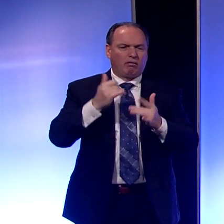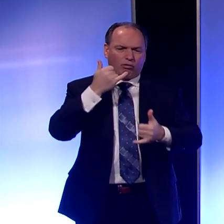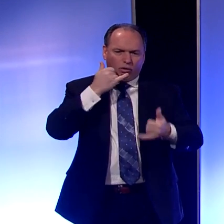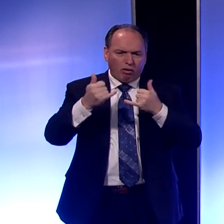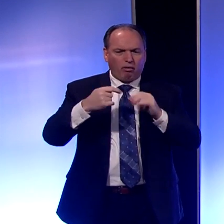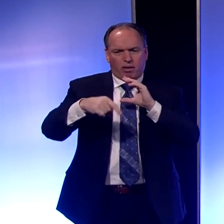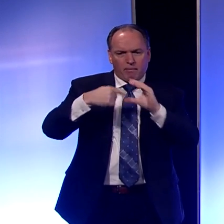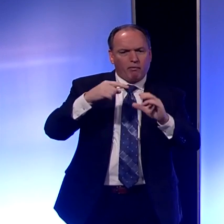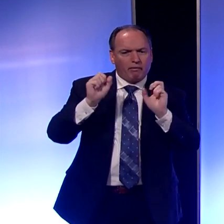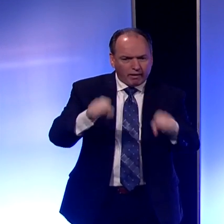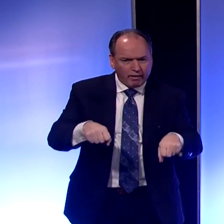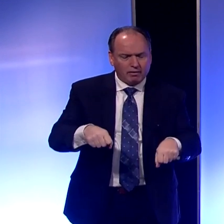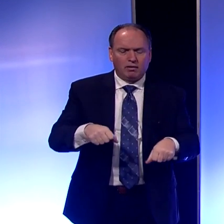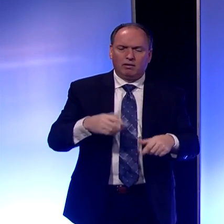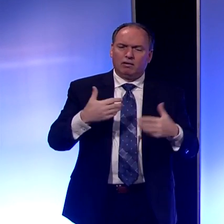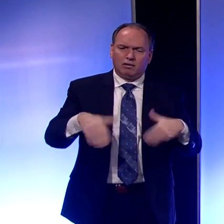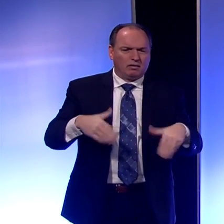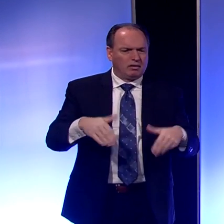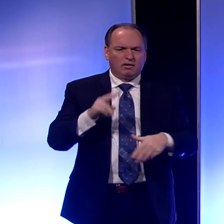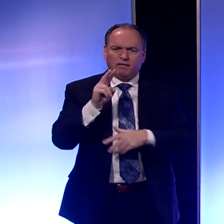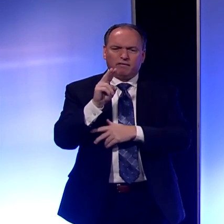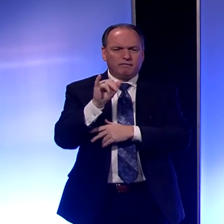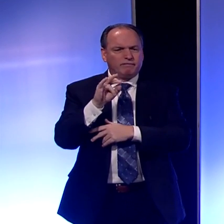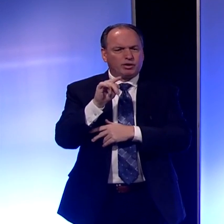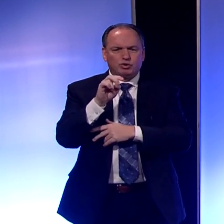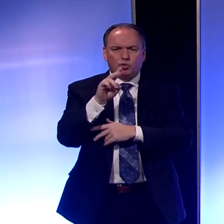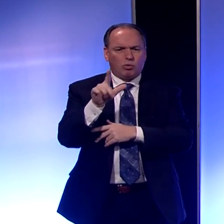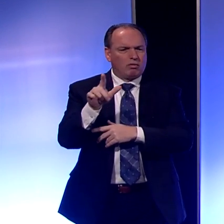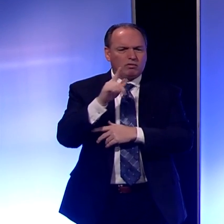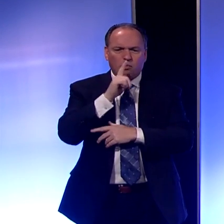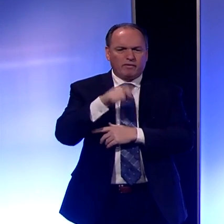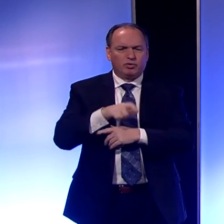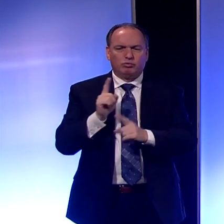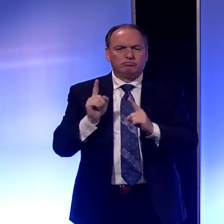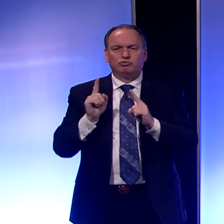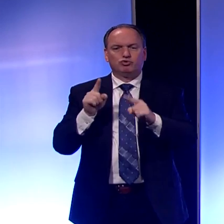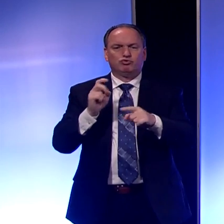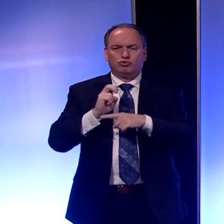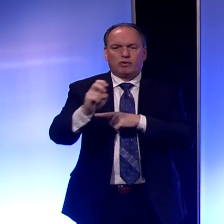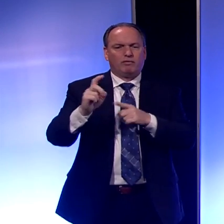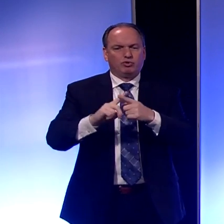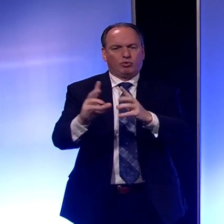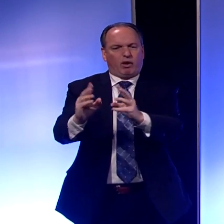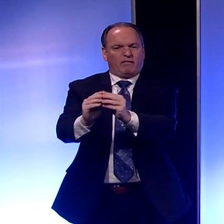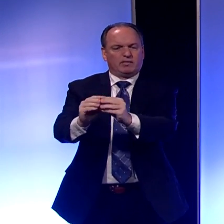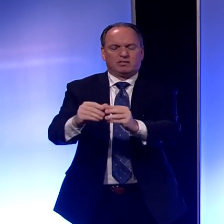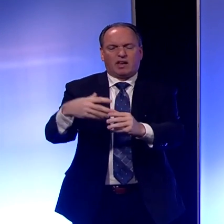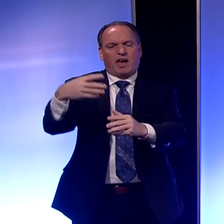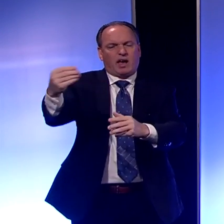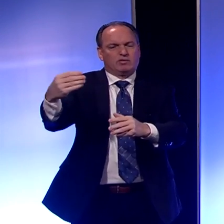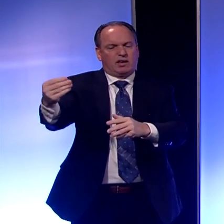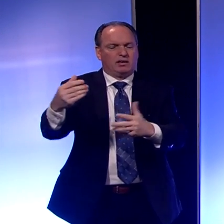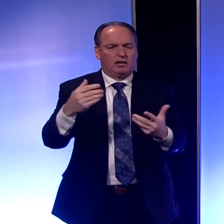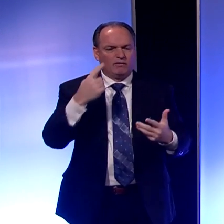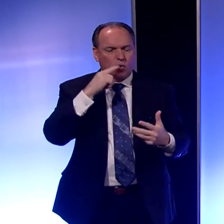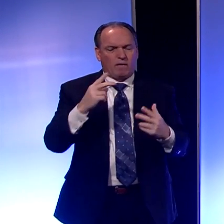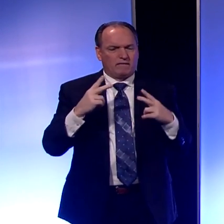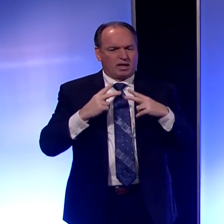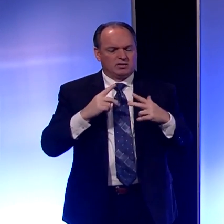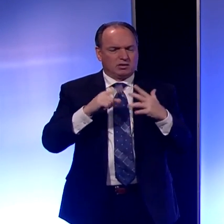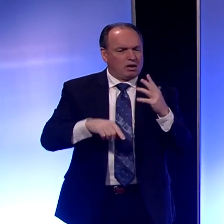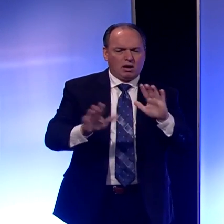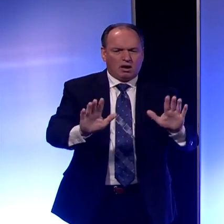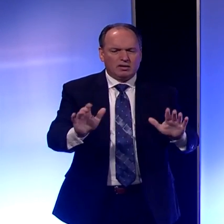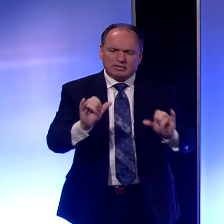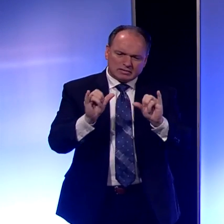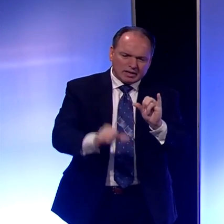of our businesses. And so we should not be going to conferences. We should not be traveling outside this community for a vacation. We should be